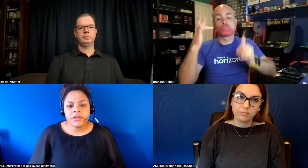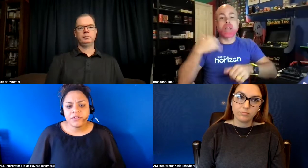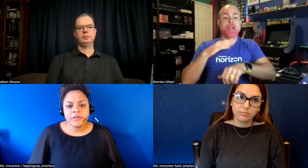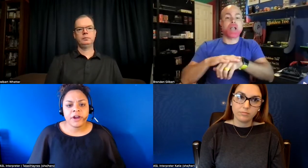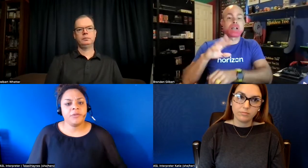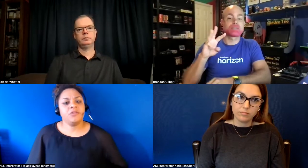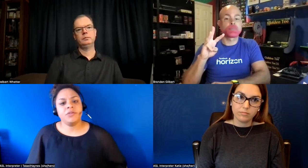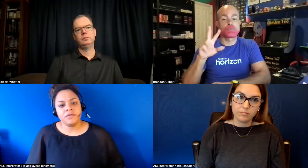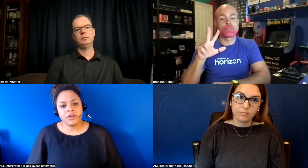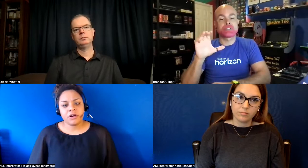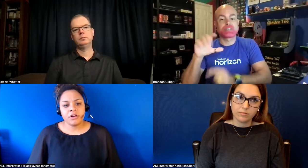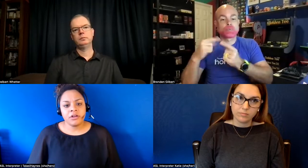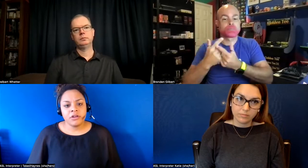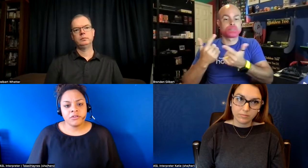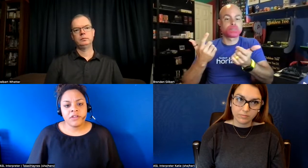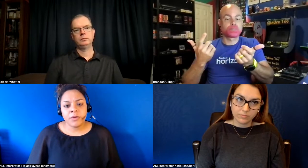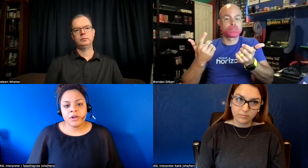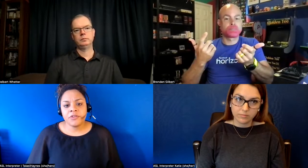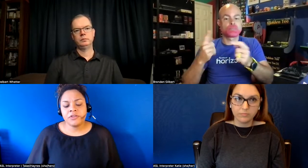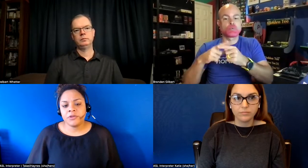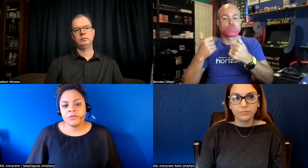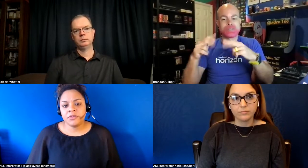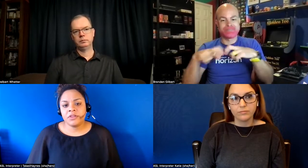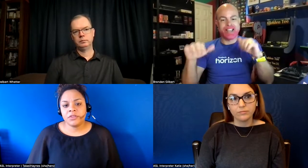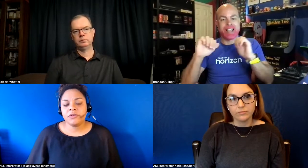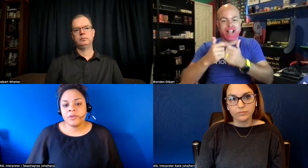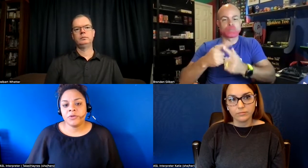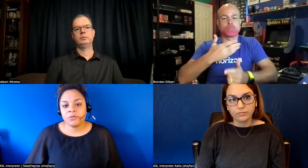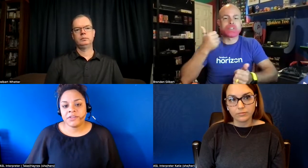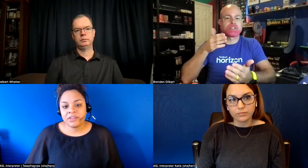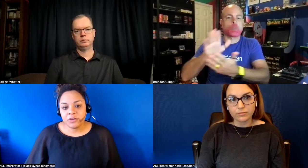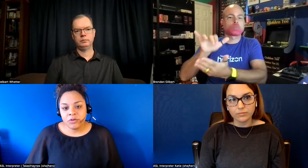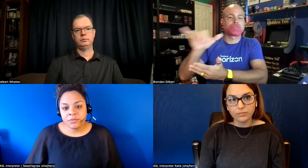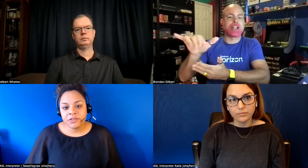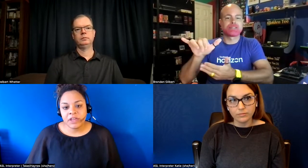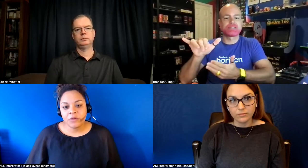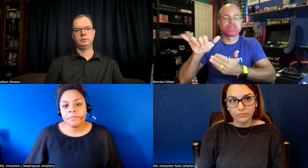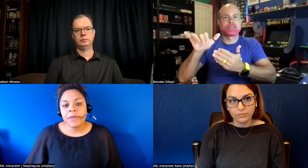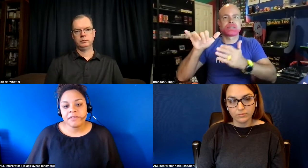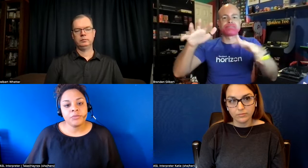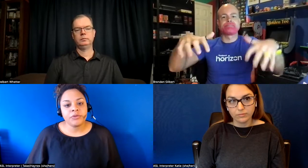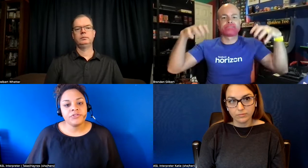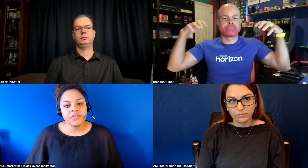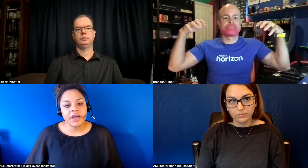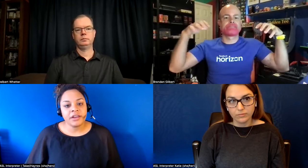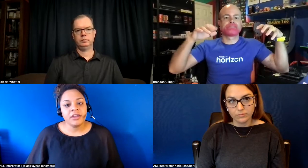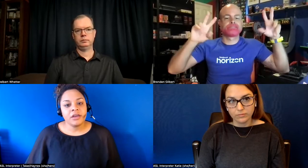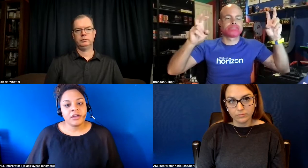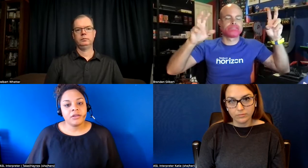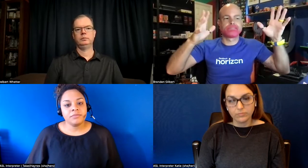different environments within vr so that's why i'm on the wc or w3c group to see how the best approach that um